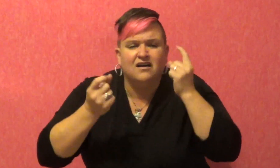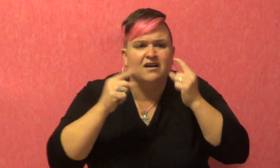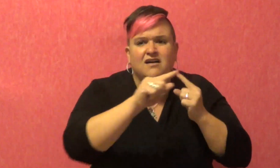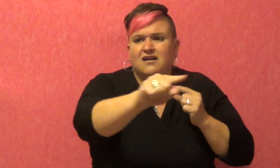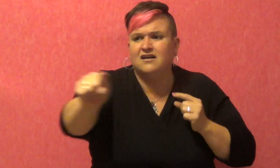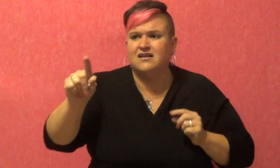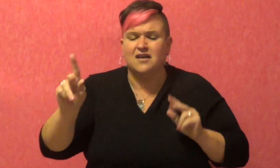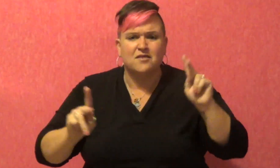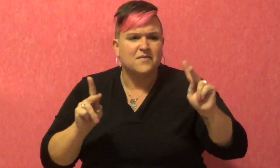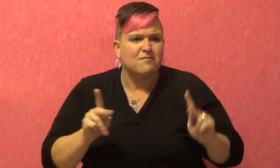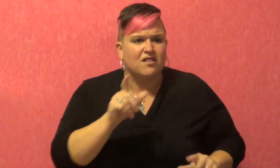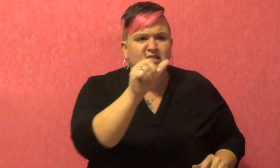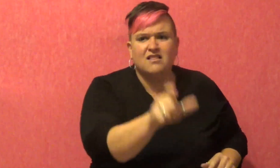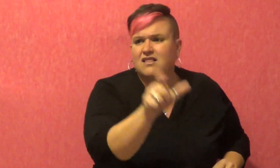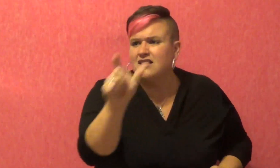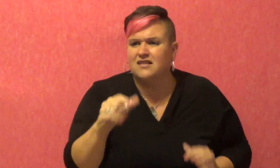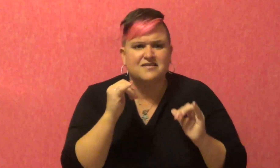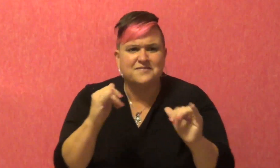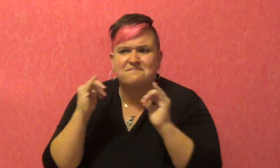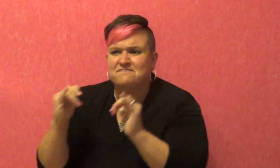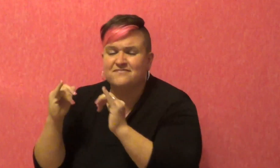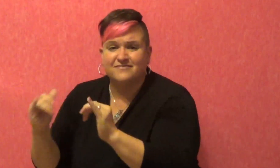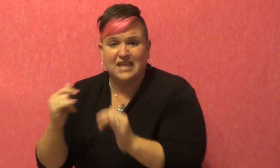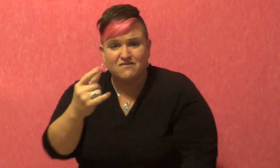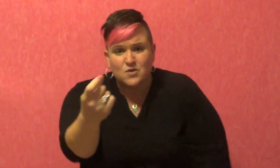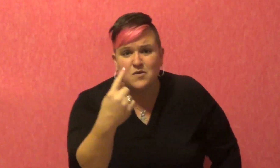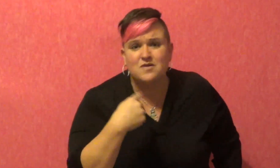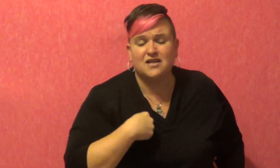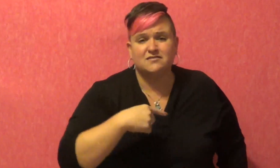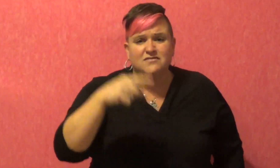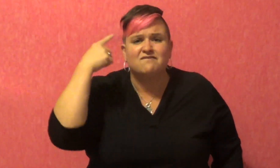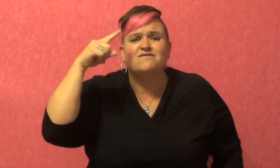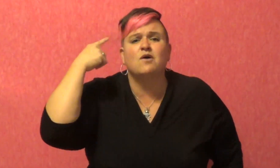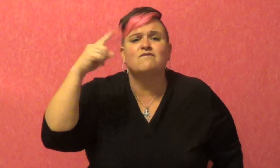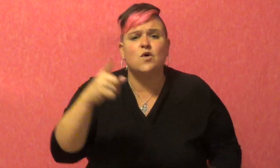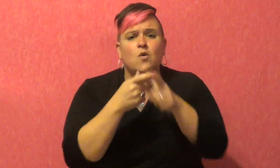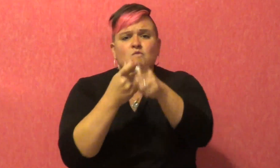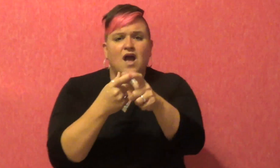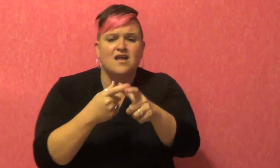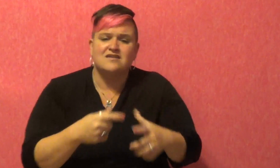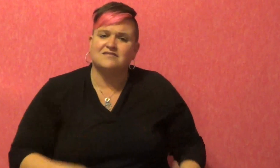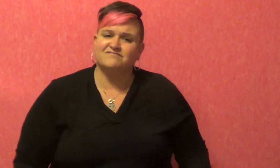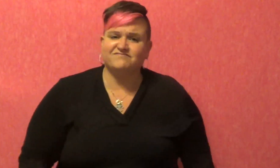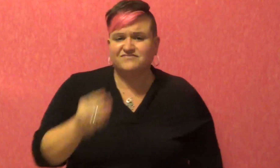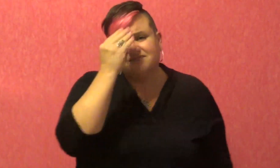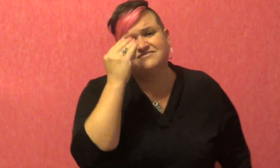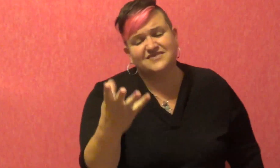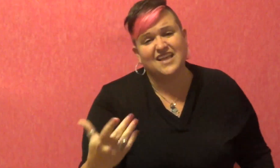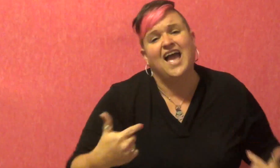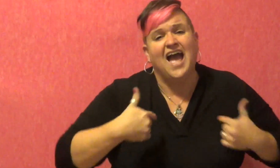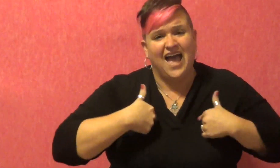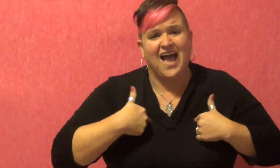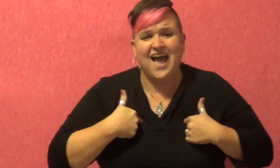And if you ask me why I'm still running I